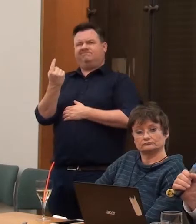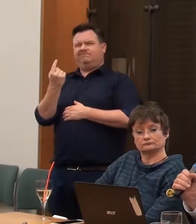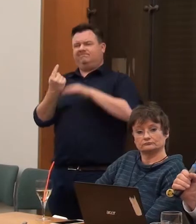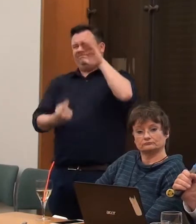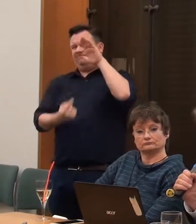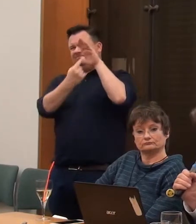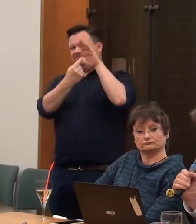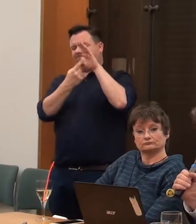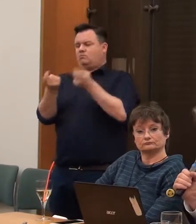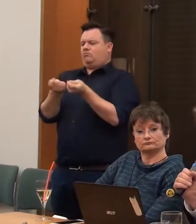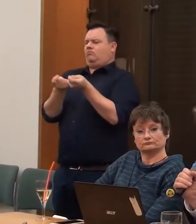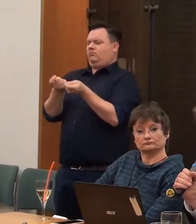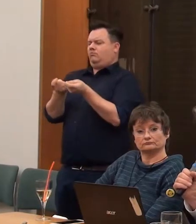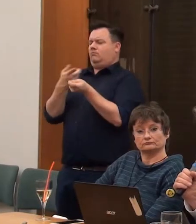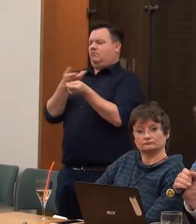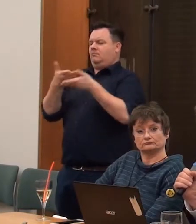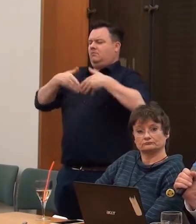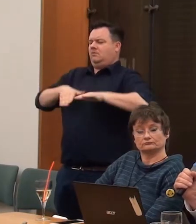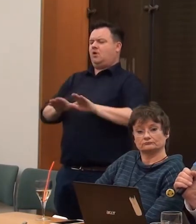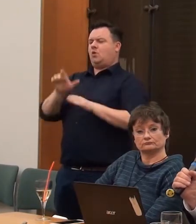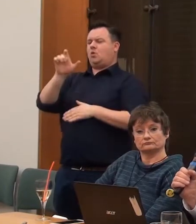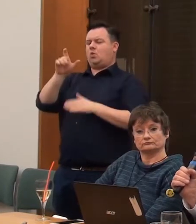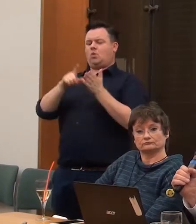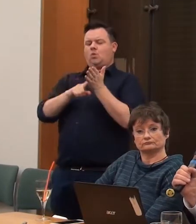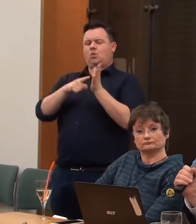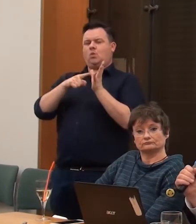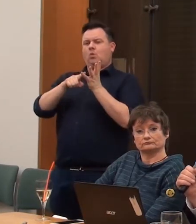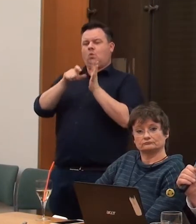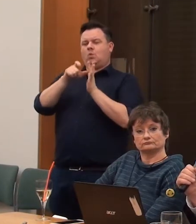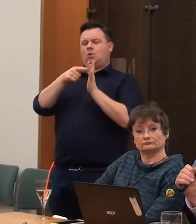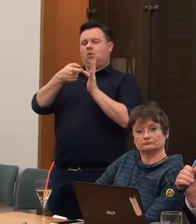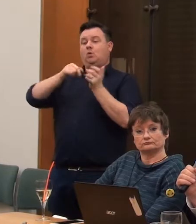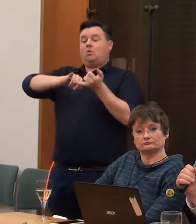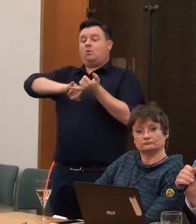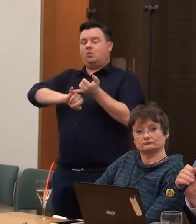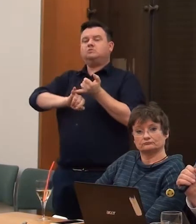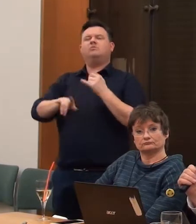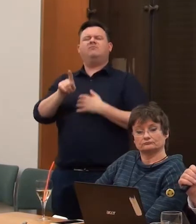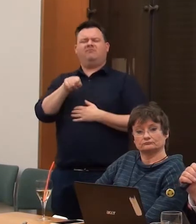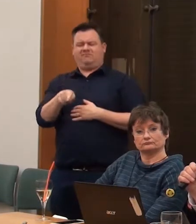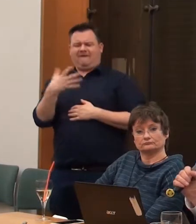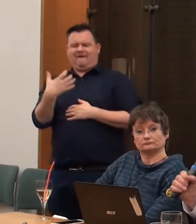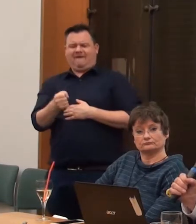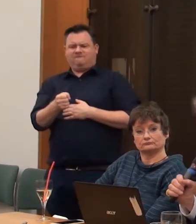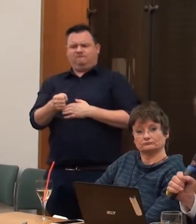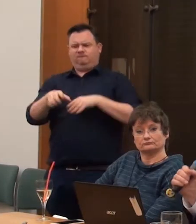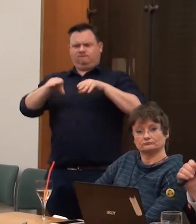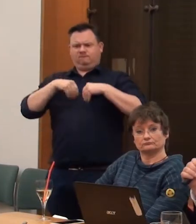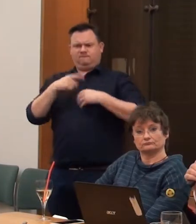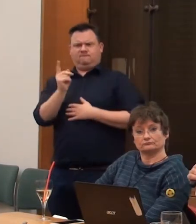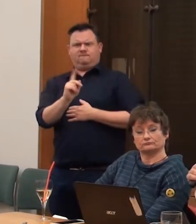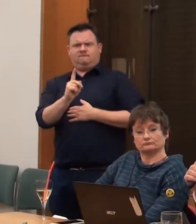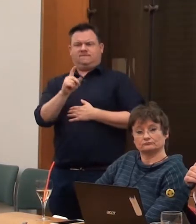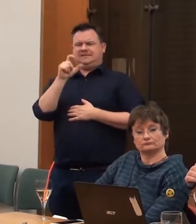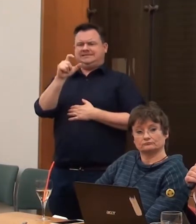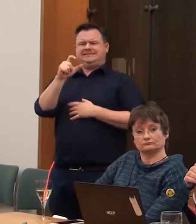was born, as Claudius was born with cerebral palsy, and nobody really wanted him to be emperor, but in the end the